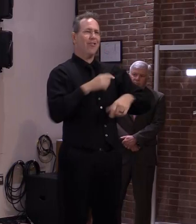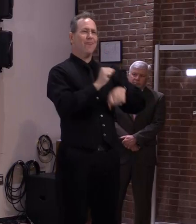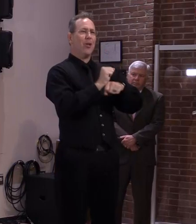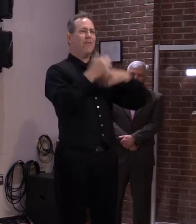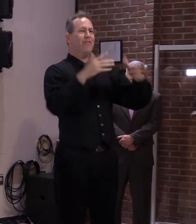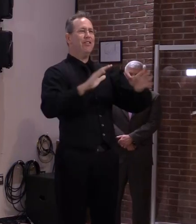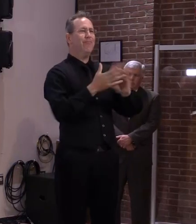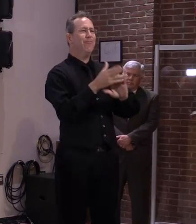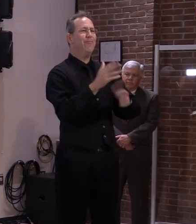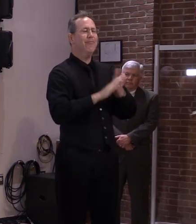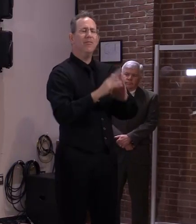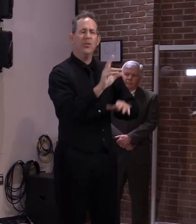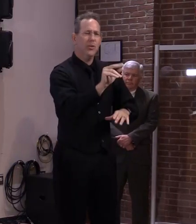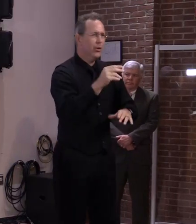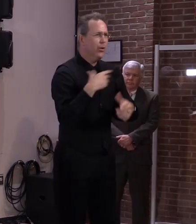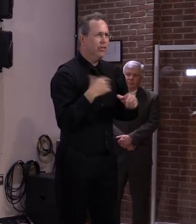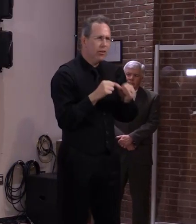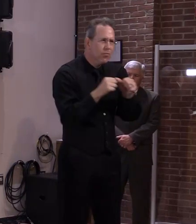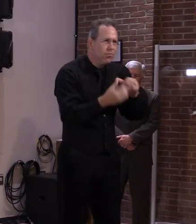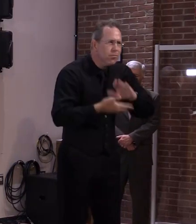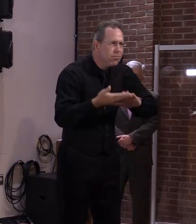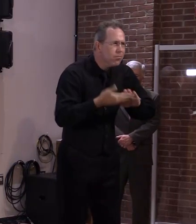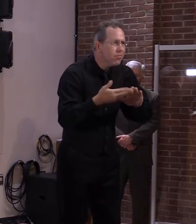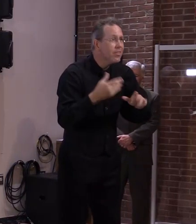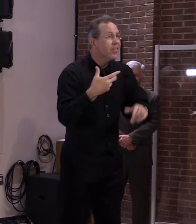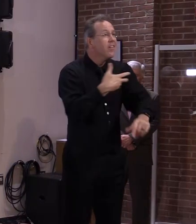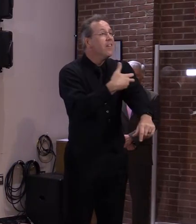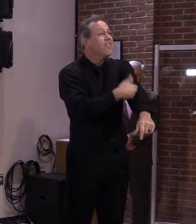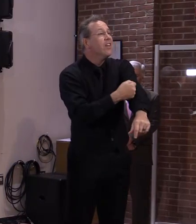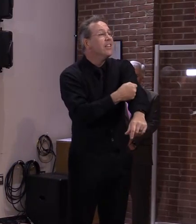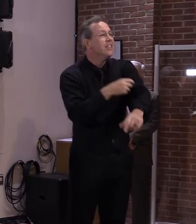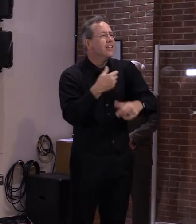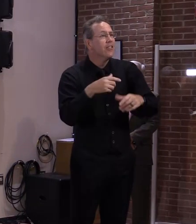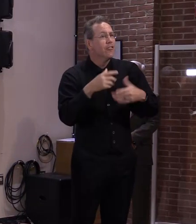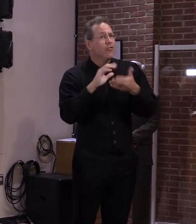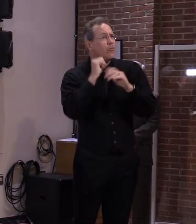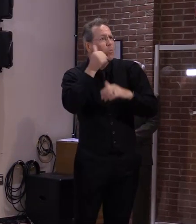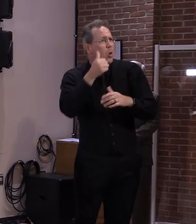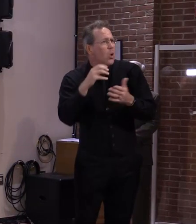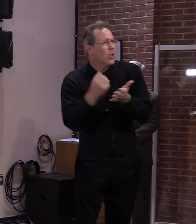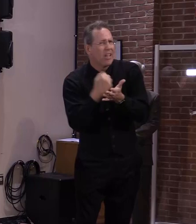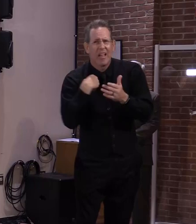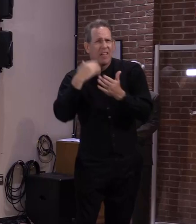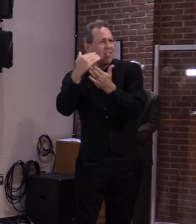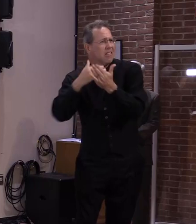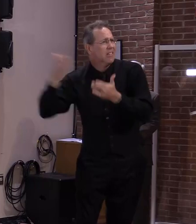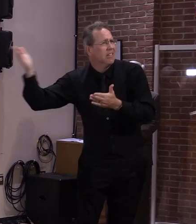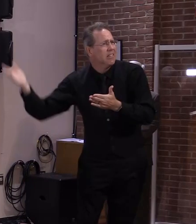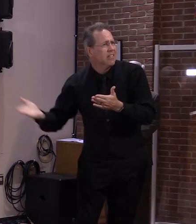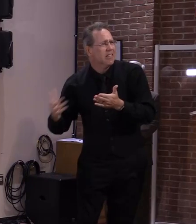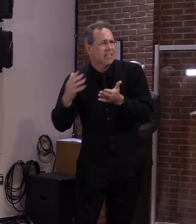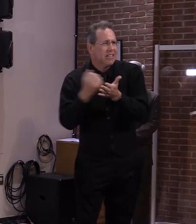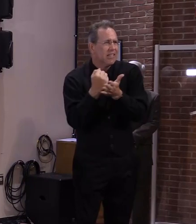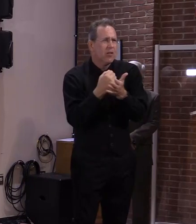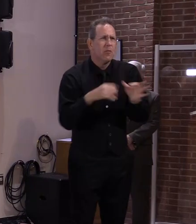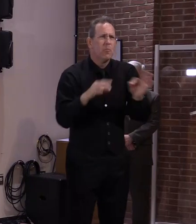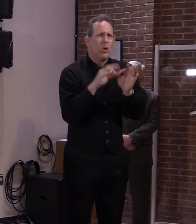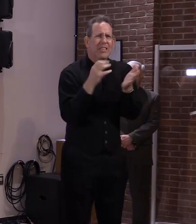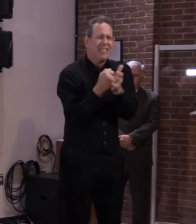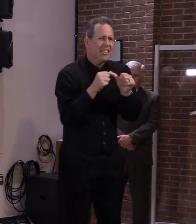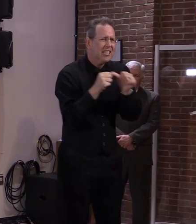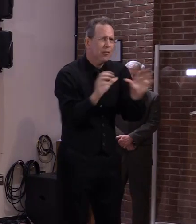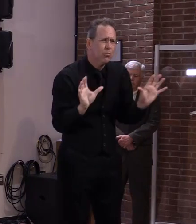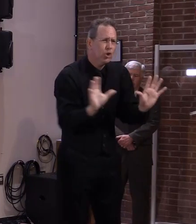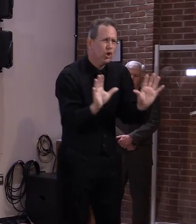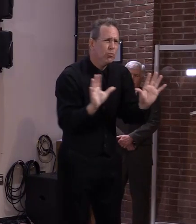are just as important as those we vaccinated yesterday. Although our strategy will evolve as we enter this new